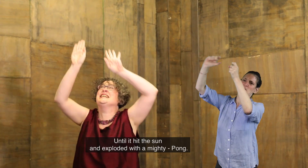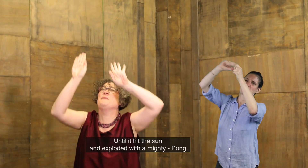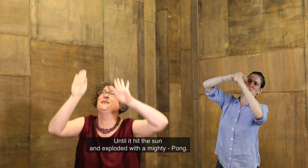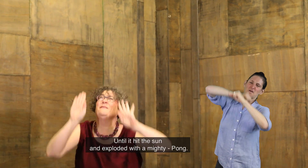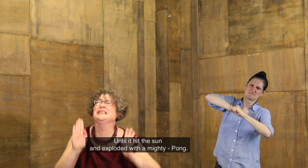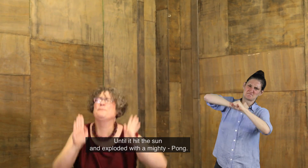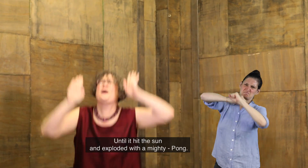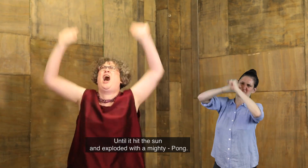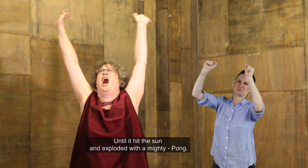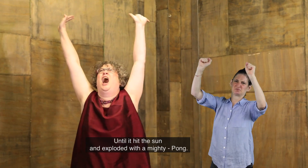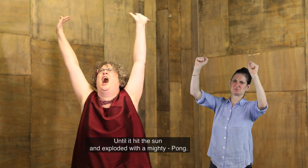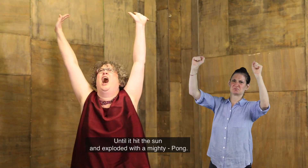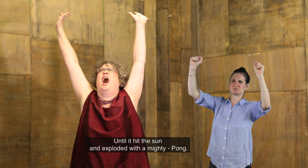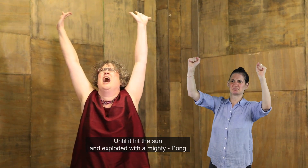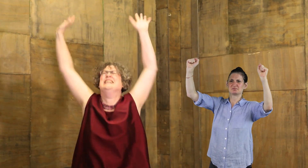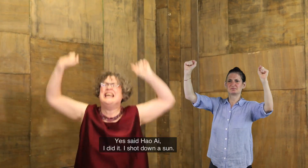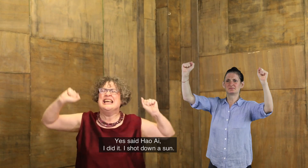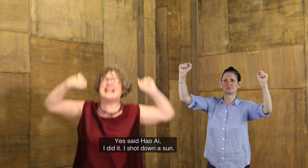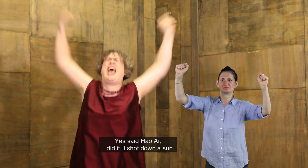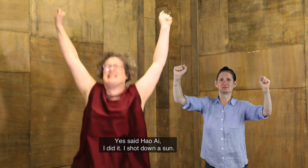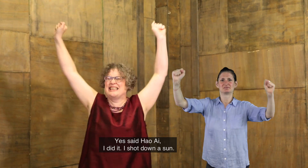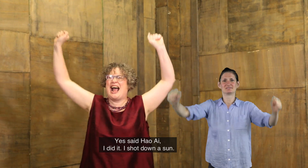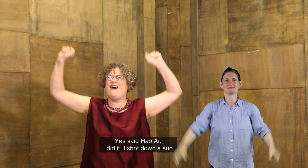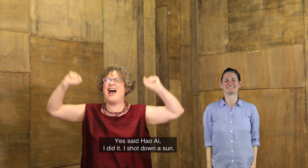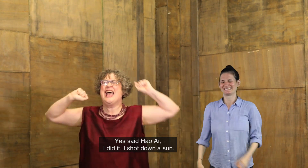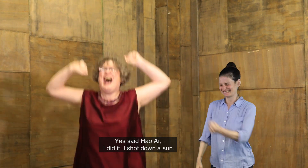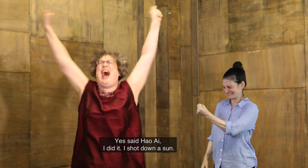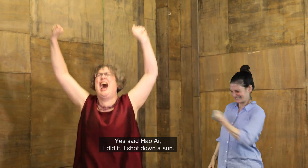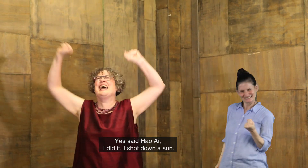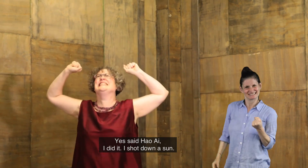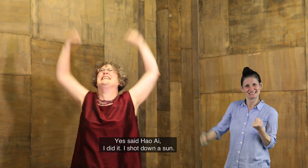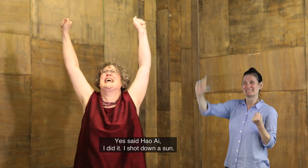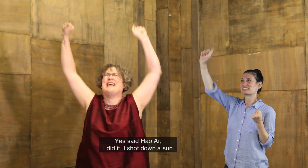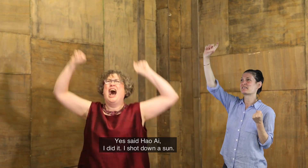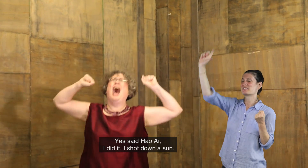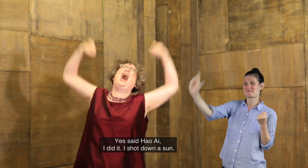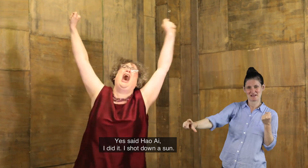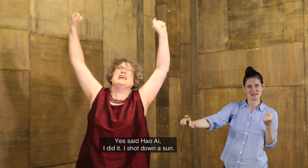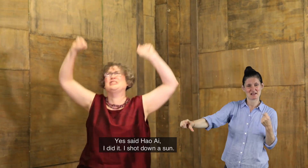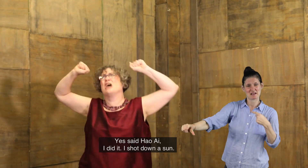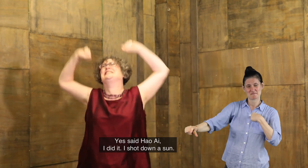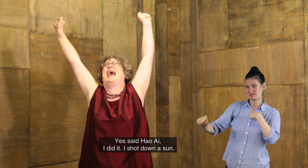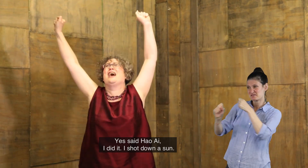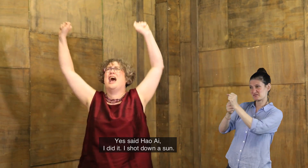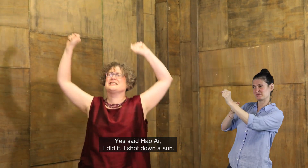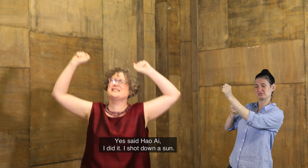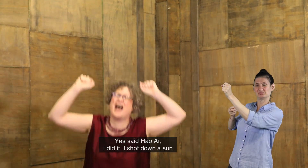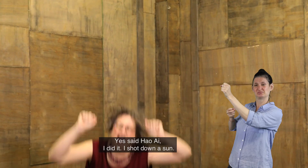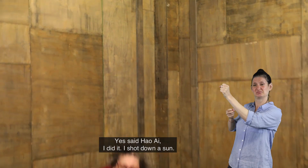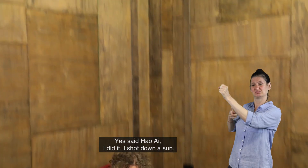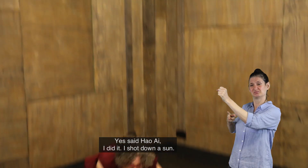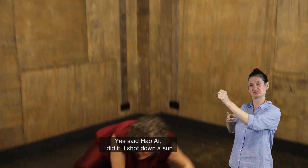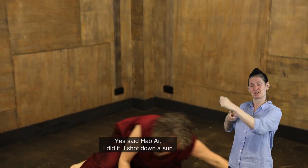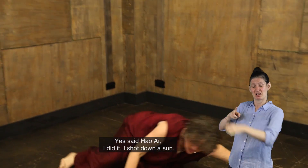and till it hit the sun exploding with a mighty palm. Yes, said How I. I did it. I shot down a